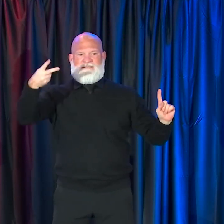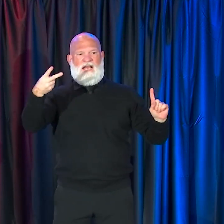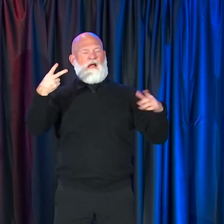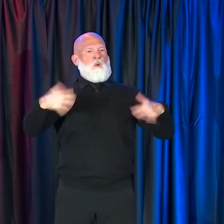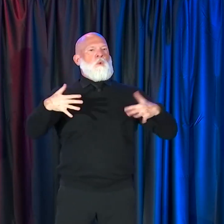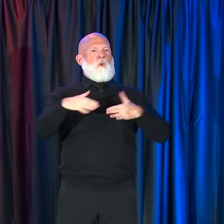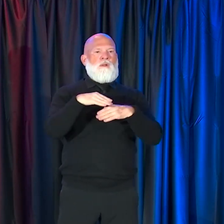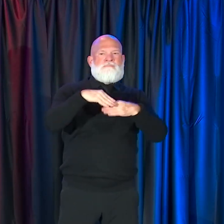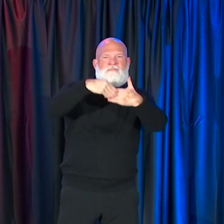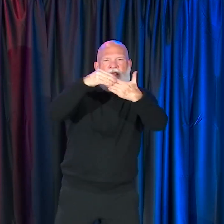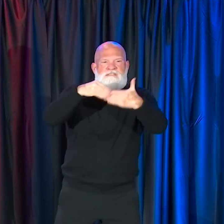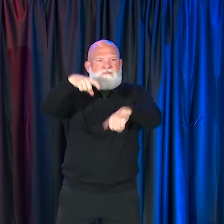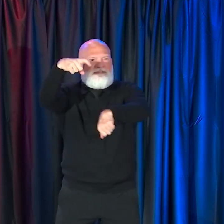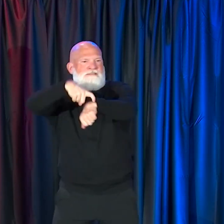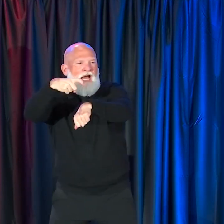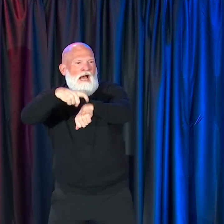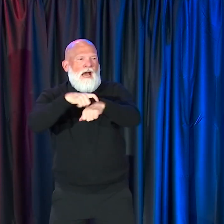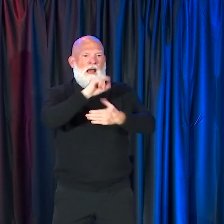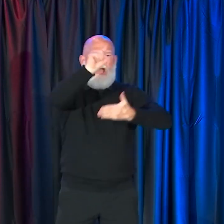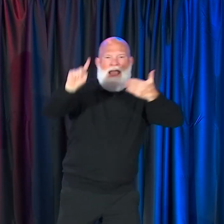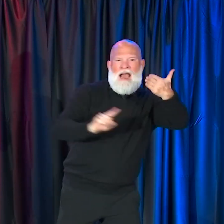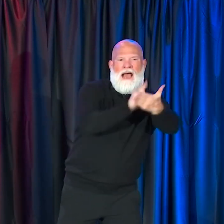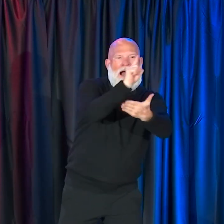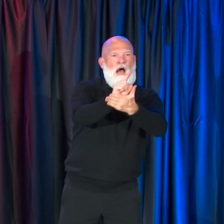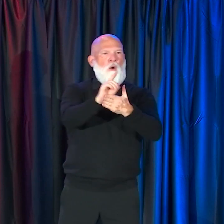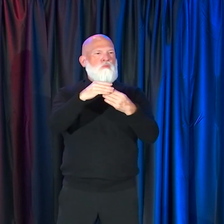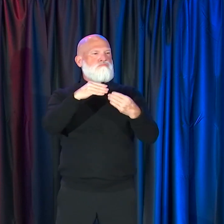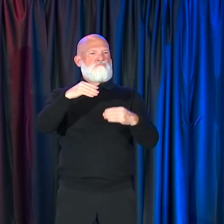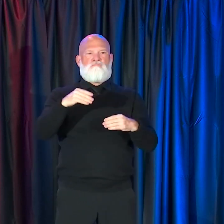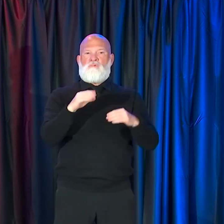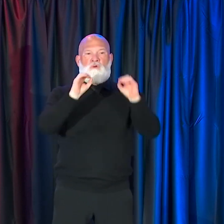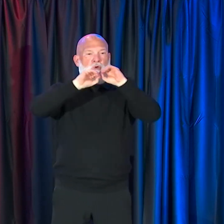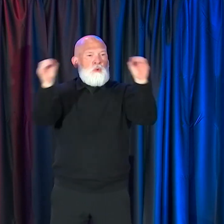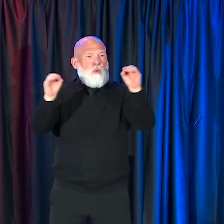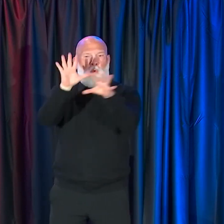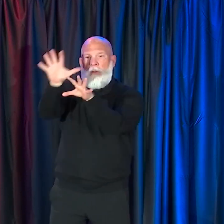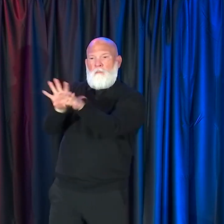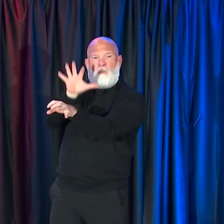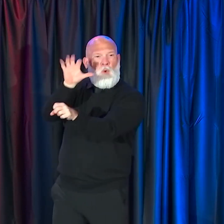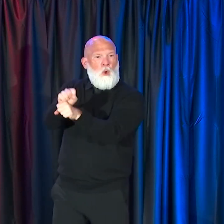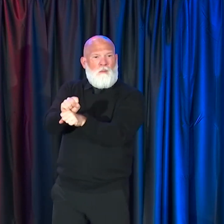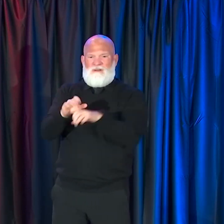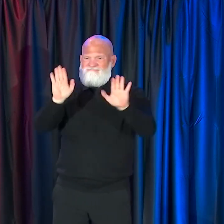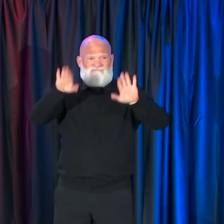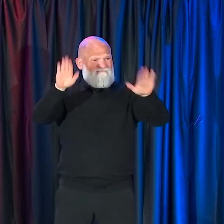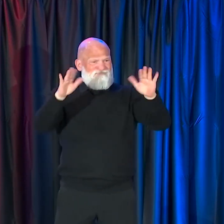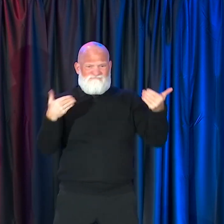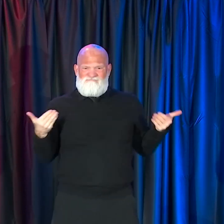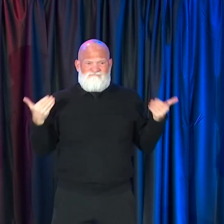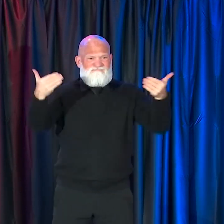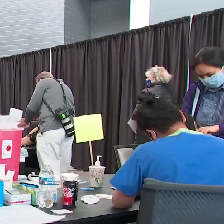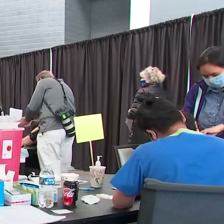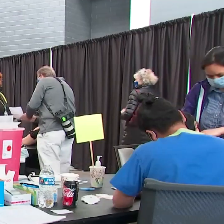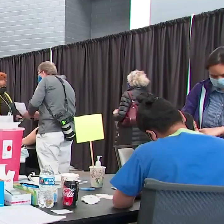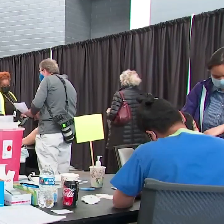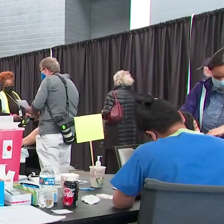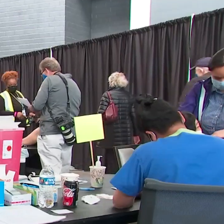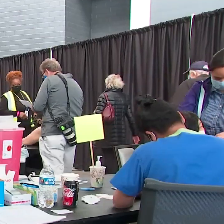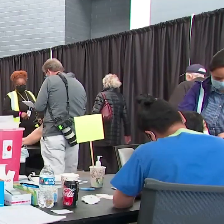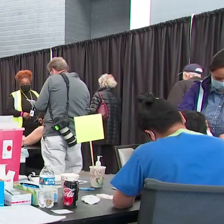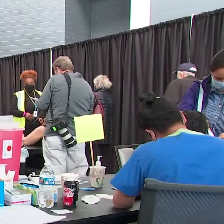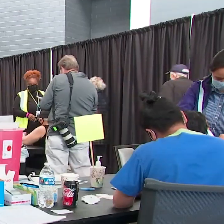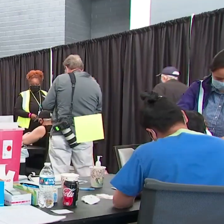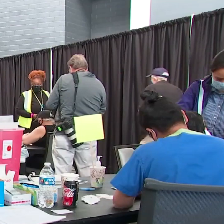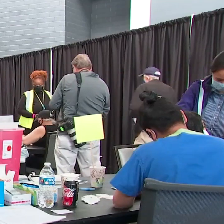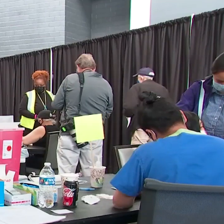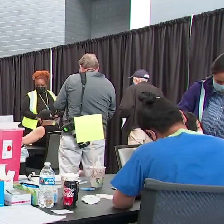the ability to have walk-ups, take advantage of public transportation and other things. Not only just to serve Bolton County, but this whole